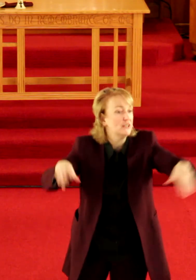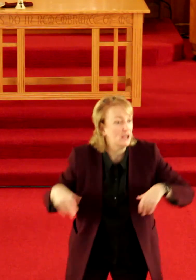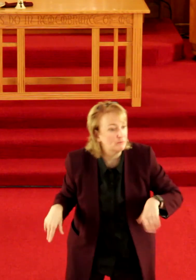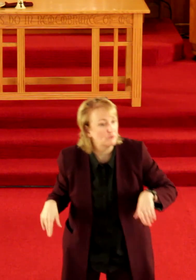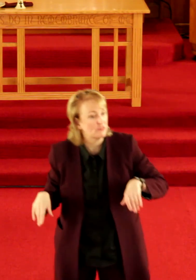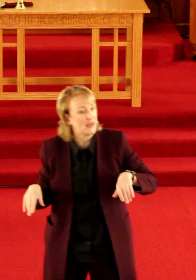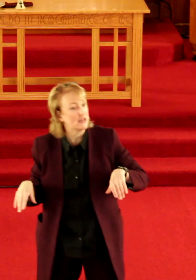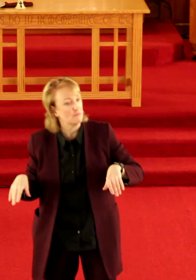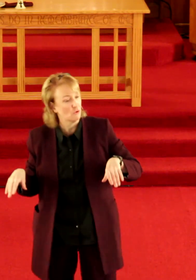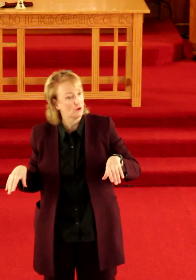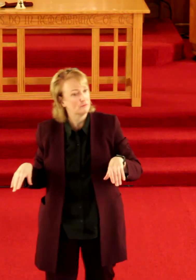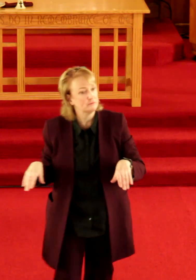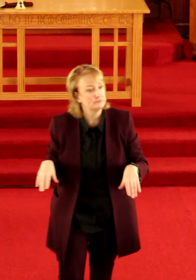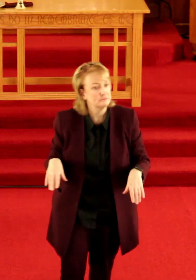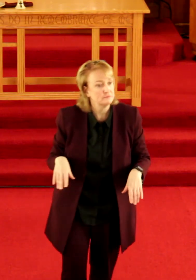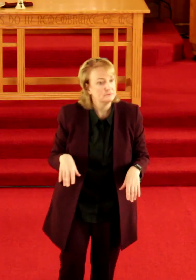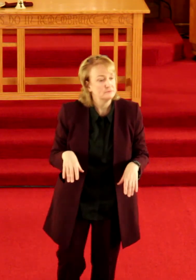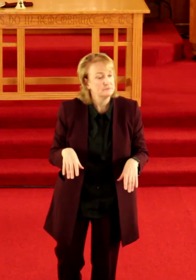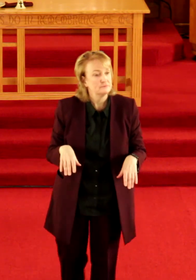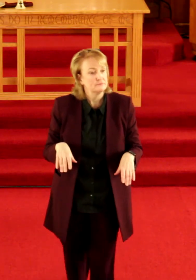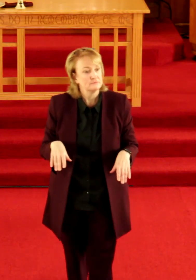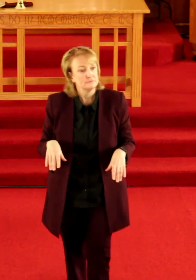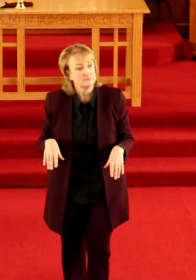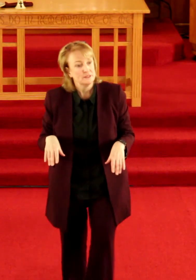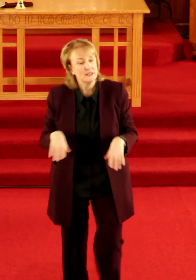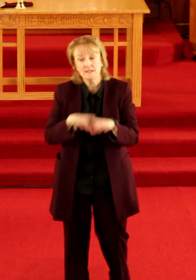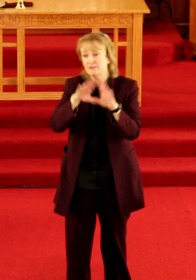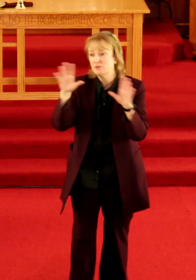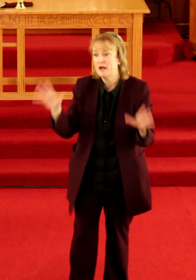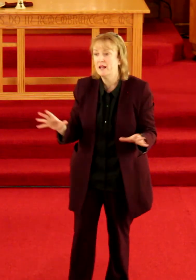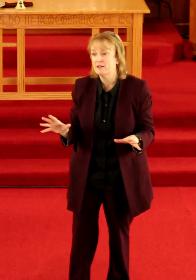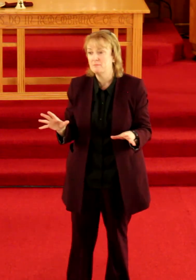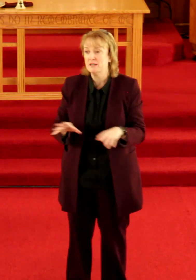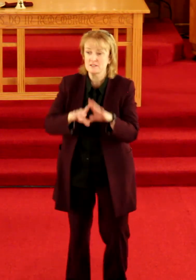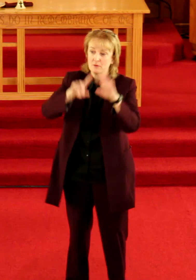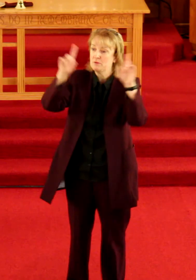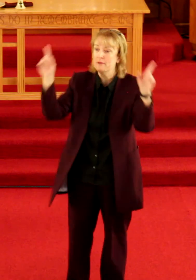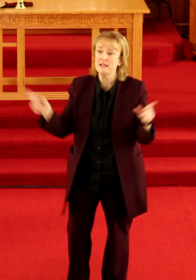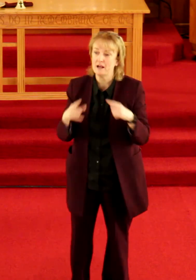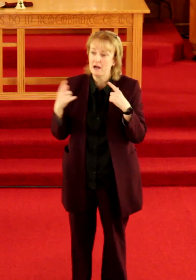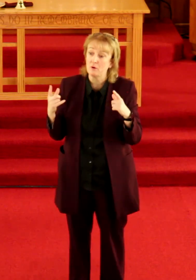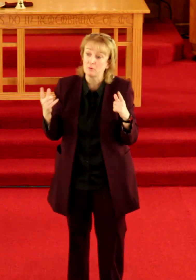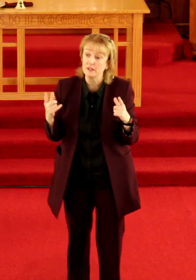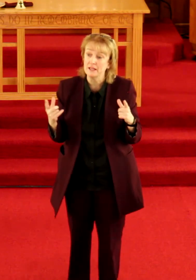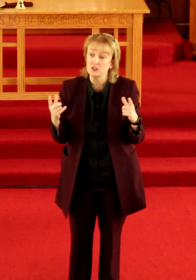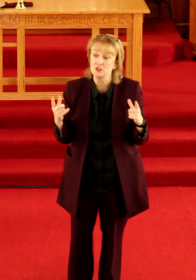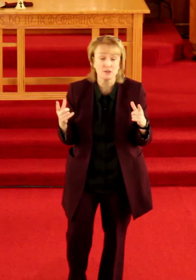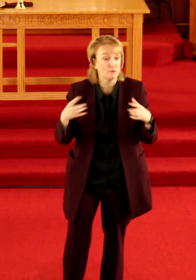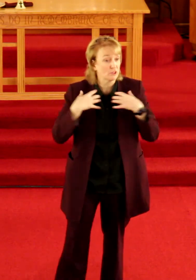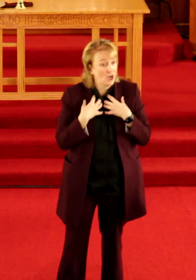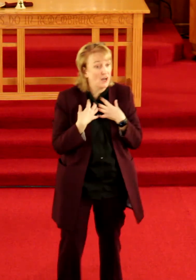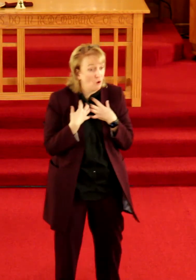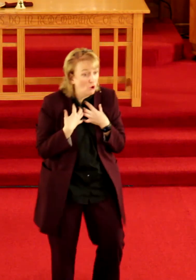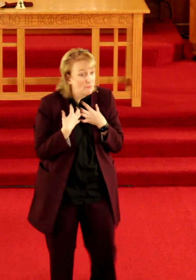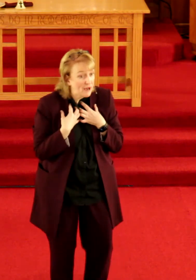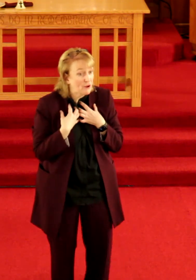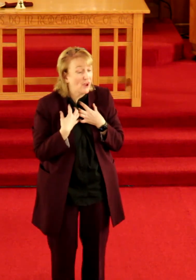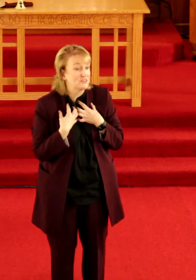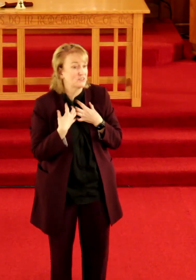need to help you with that anymore individuality means that we make our relationship with God all about us